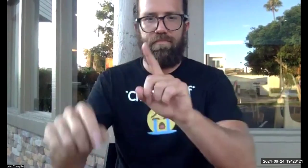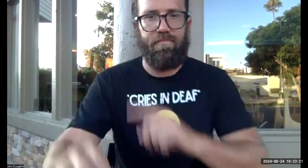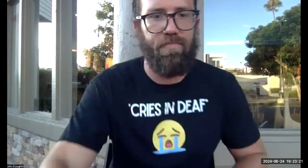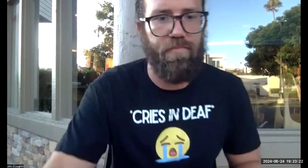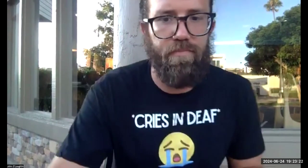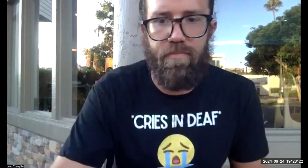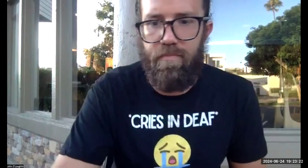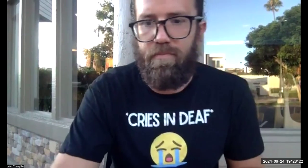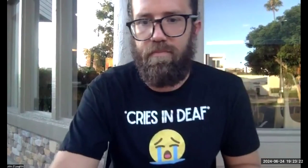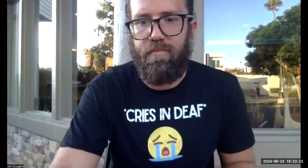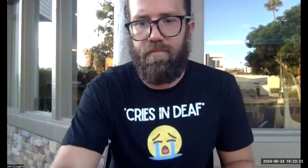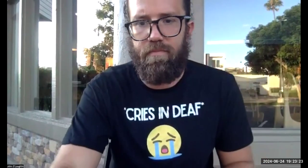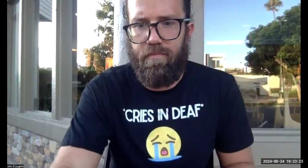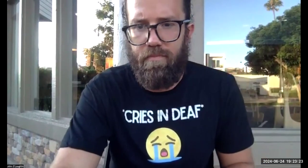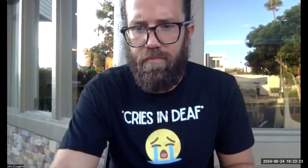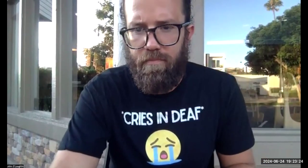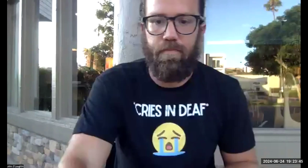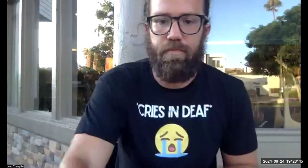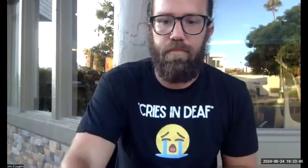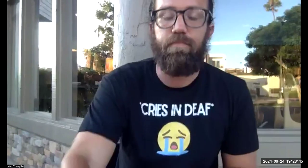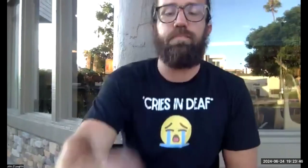Give me one minute to set things up. Okay.